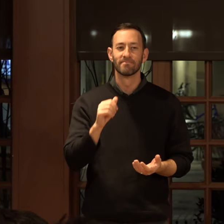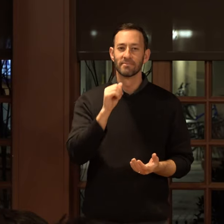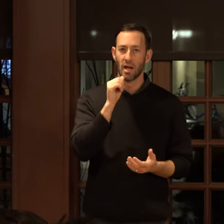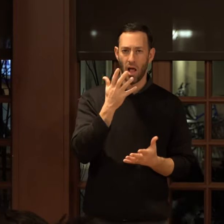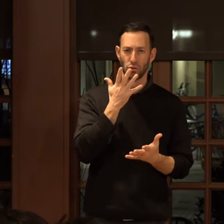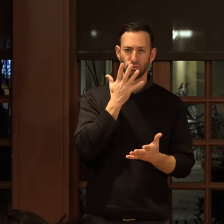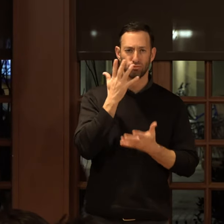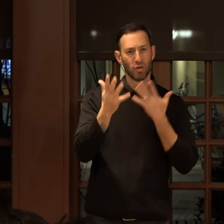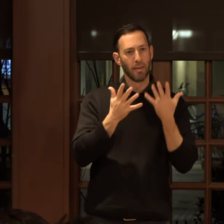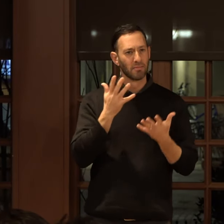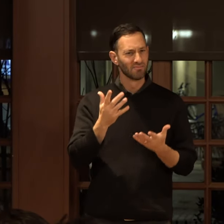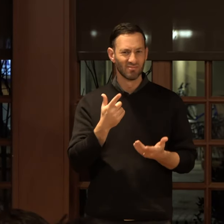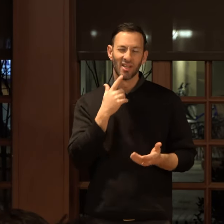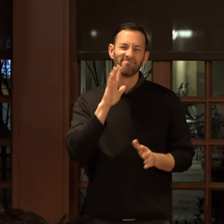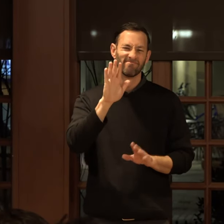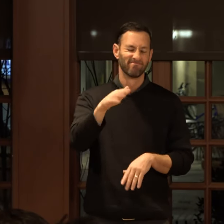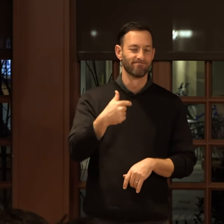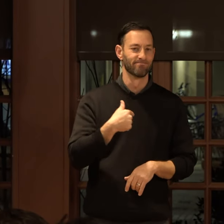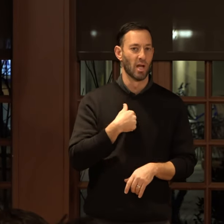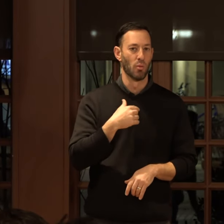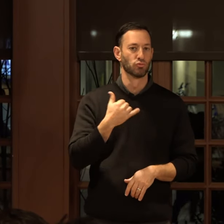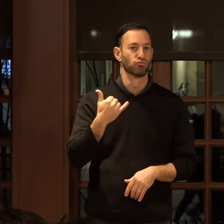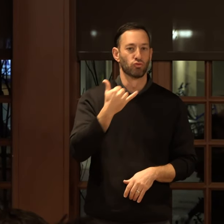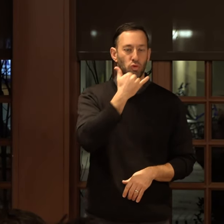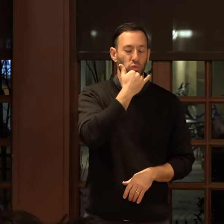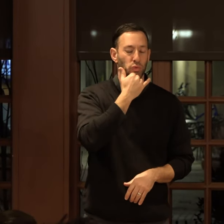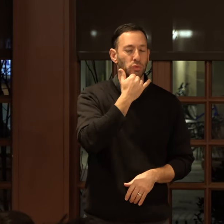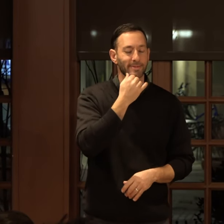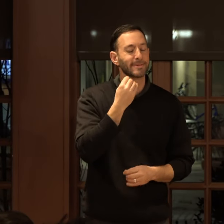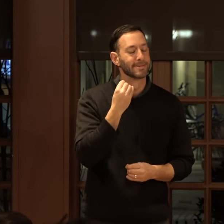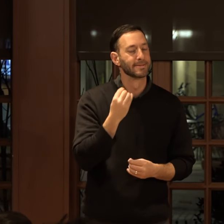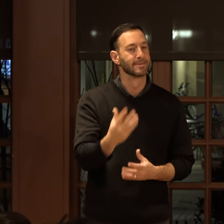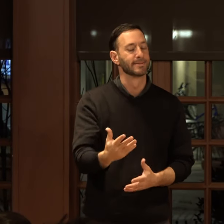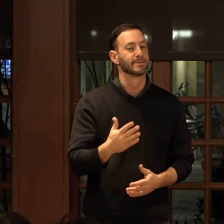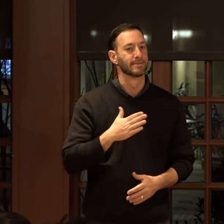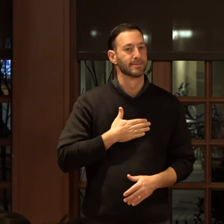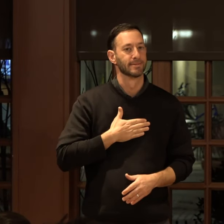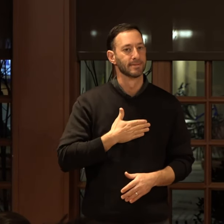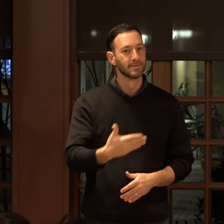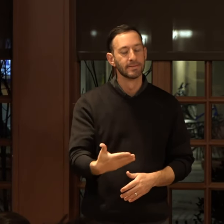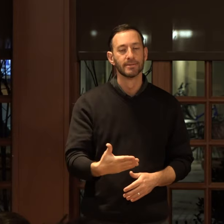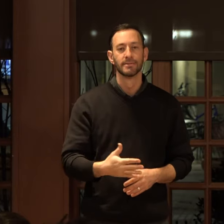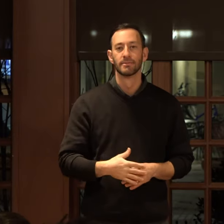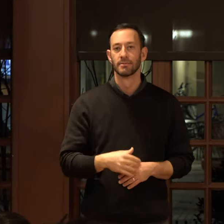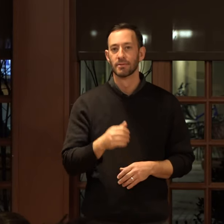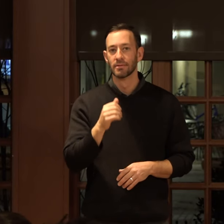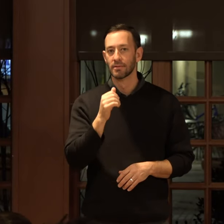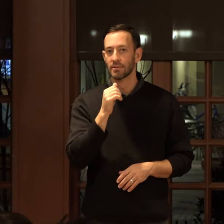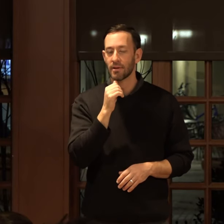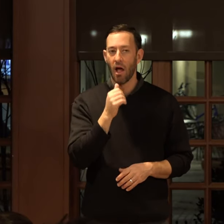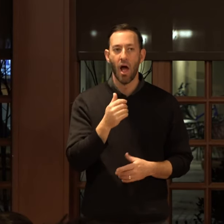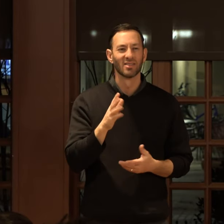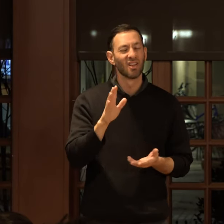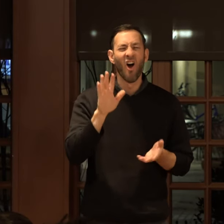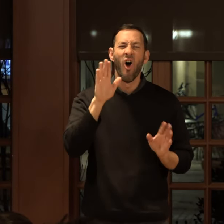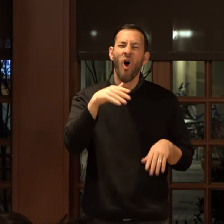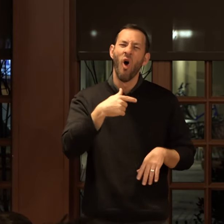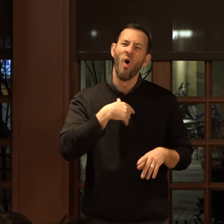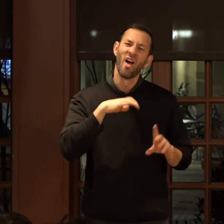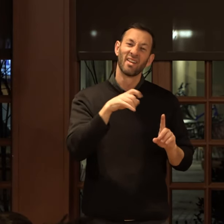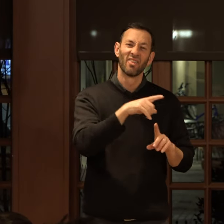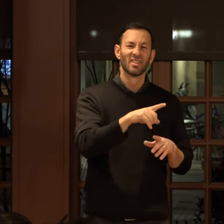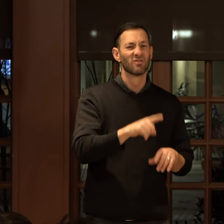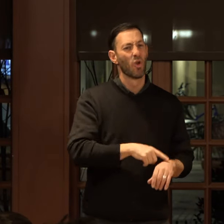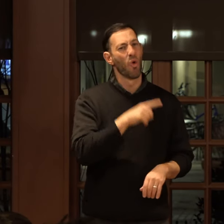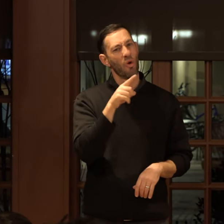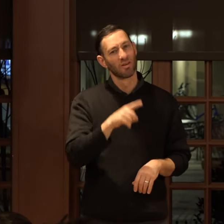ashamed to say I was wrong. There isn't, um, there isn't at all careful of, about saying, look I did this thing for a